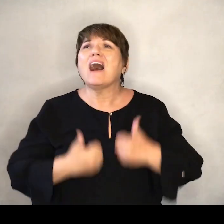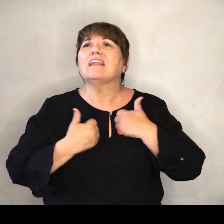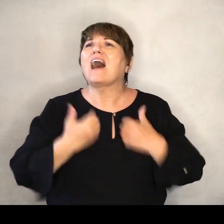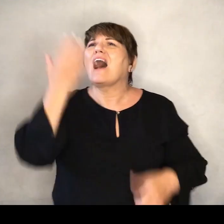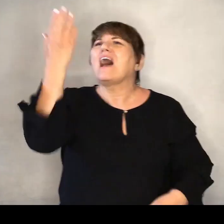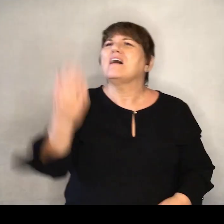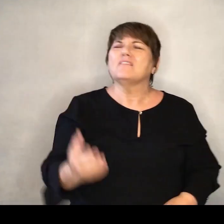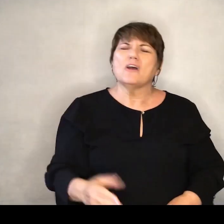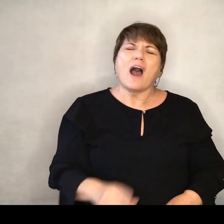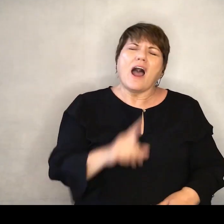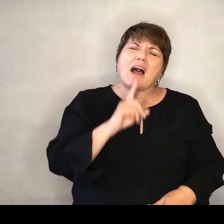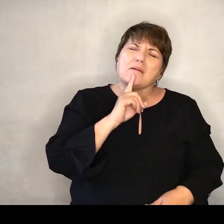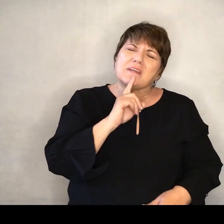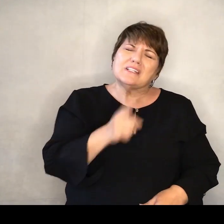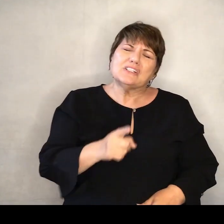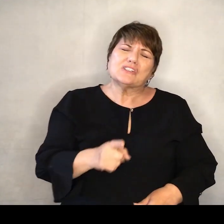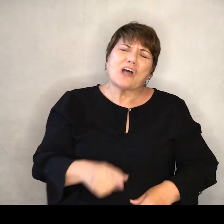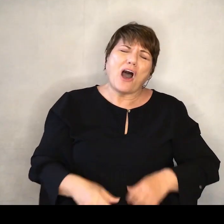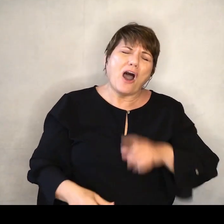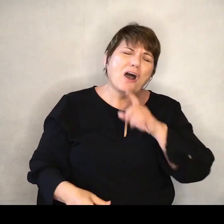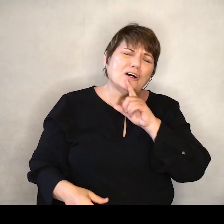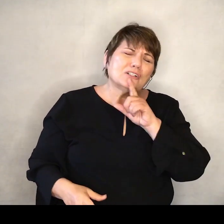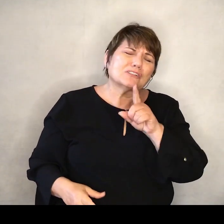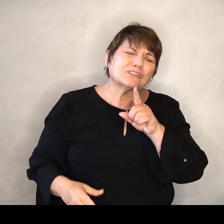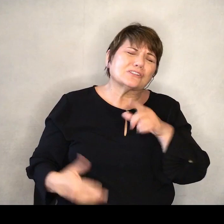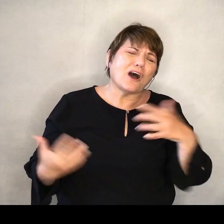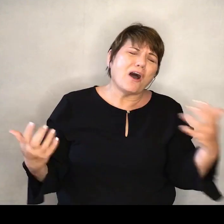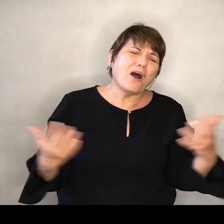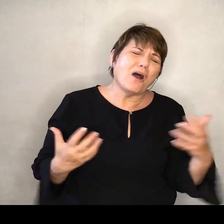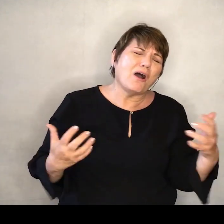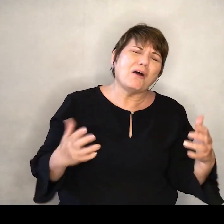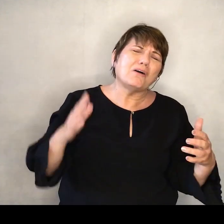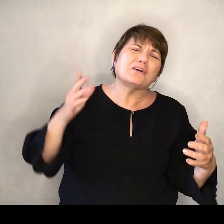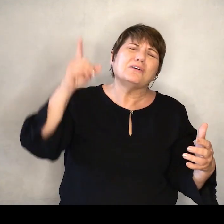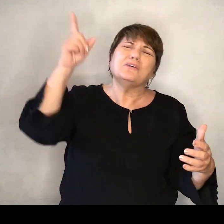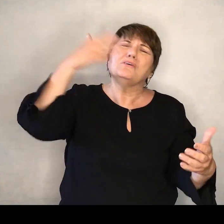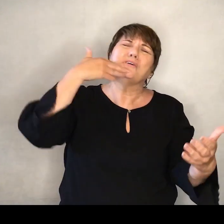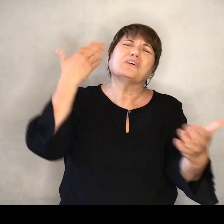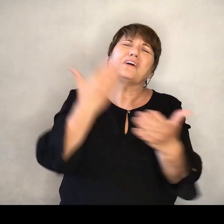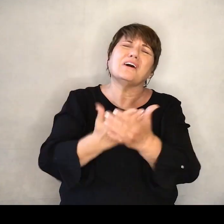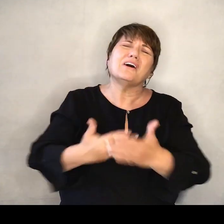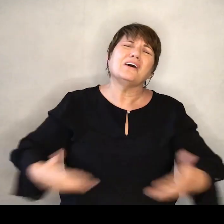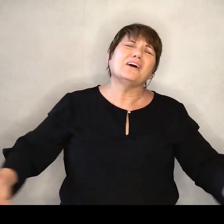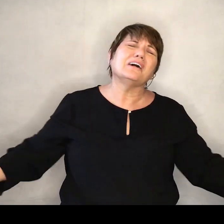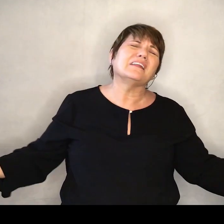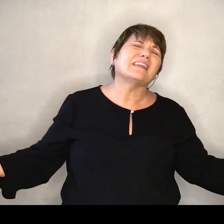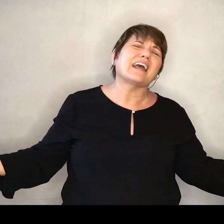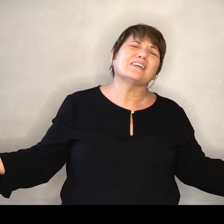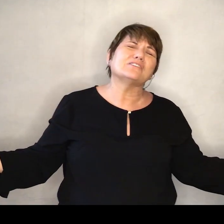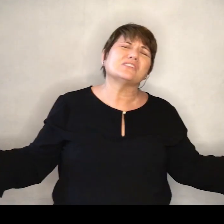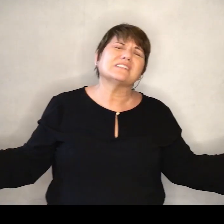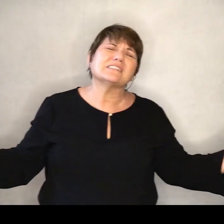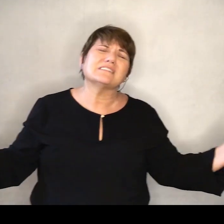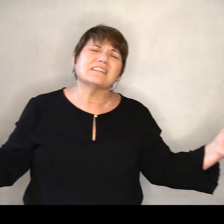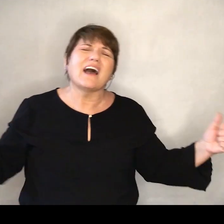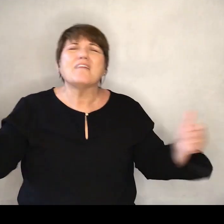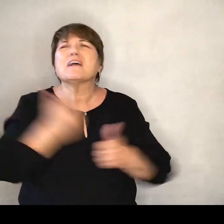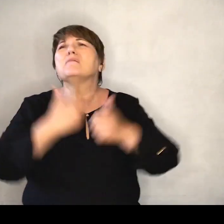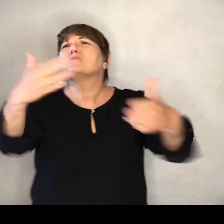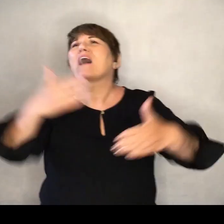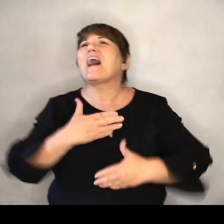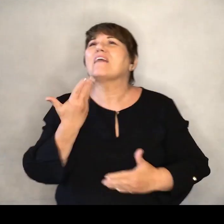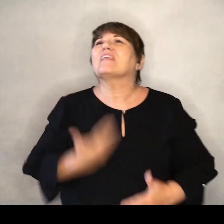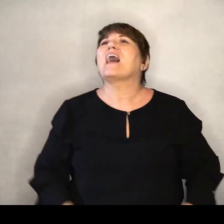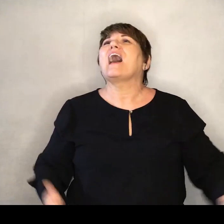my life you have been so, so good, with every